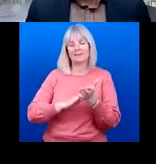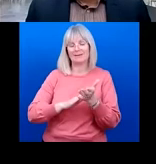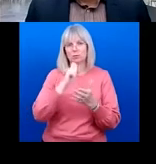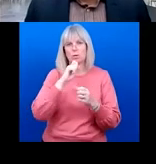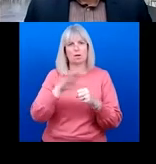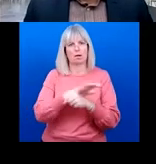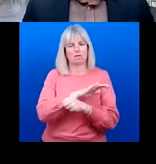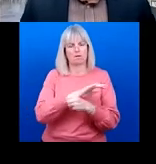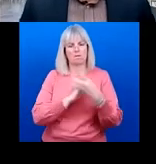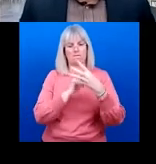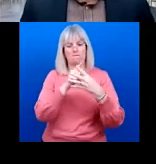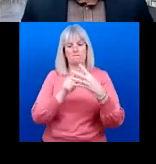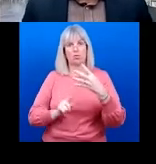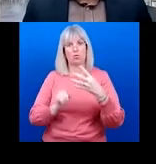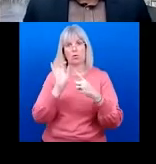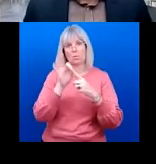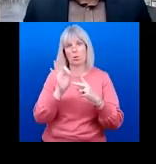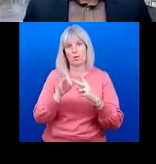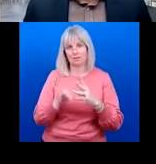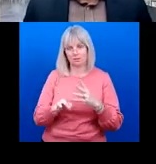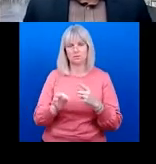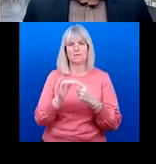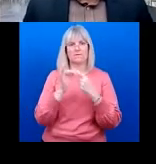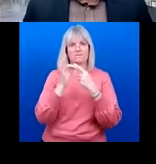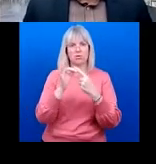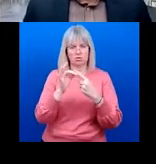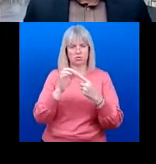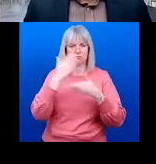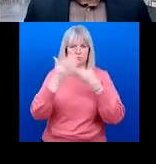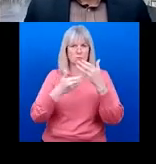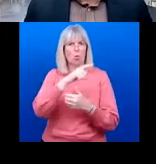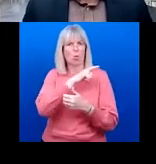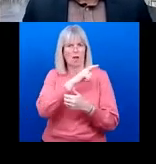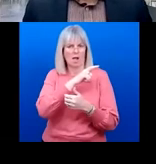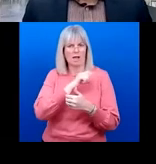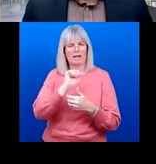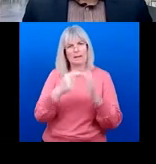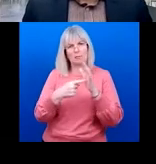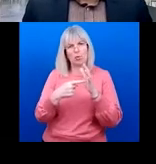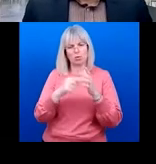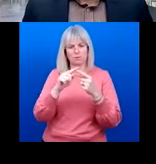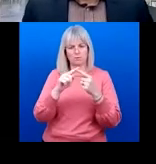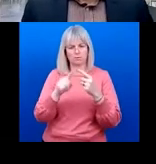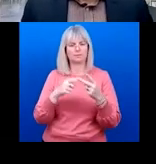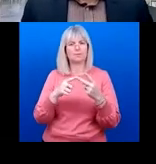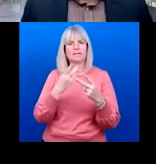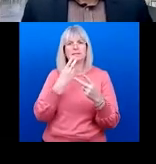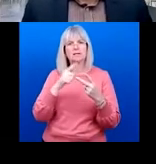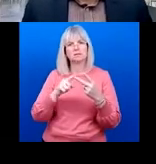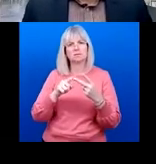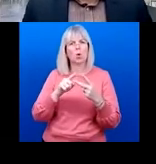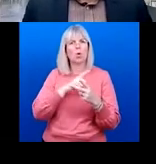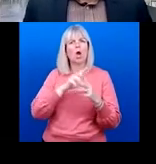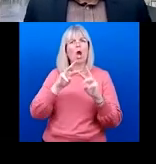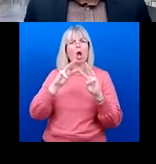one being why these indicators are important. Alakos The second being what are the global targets and looking a little deeper into